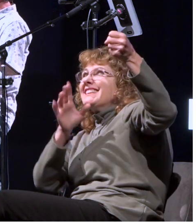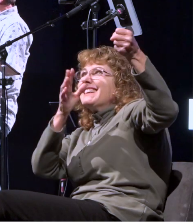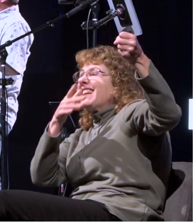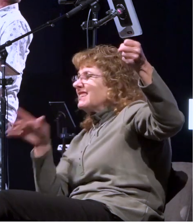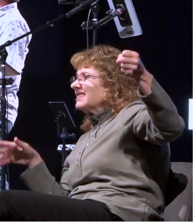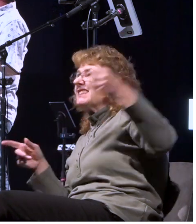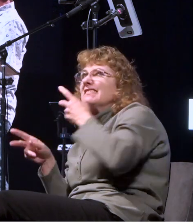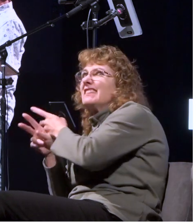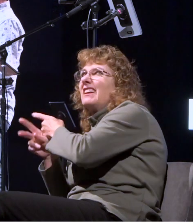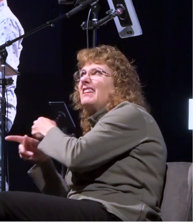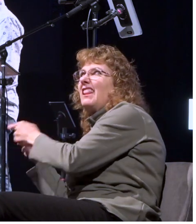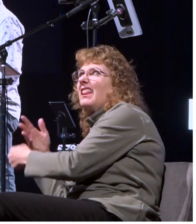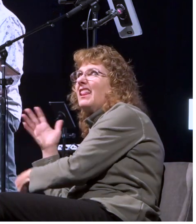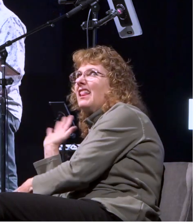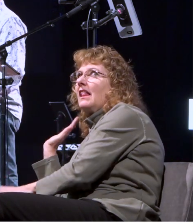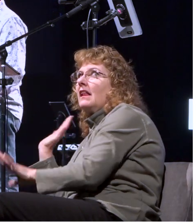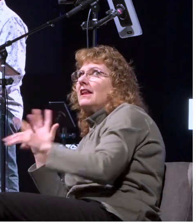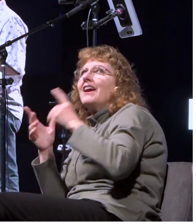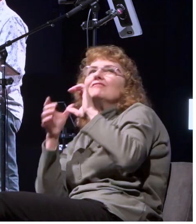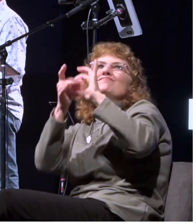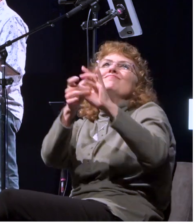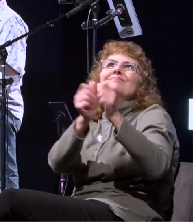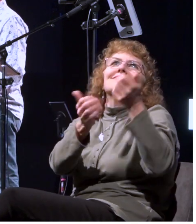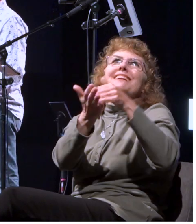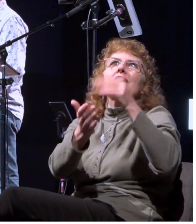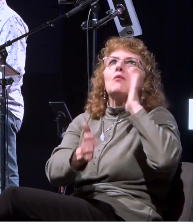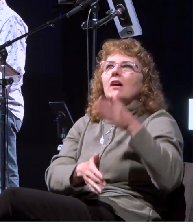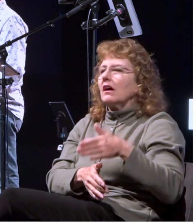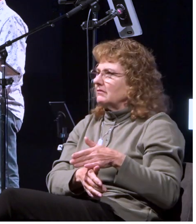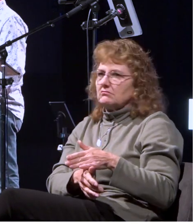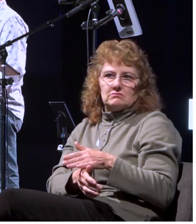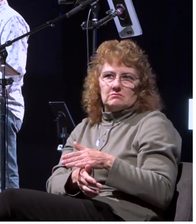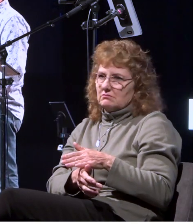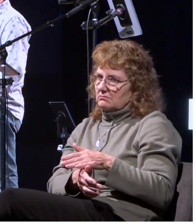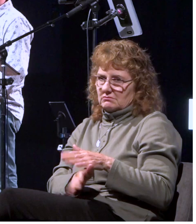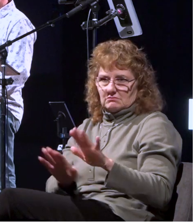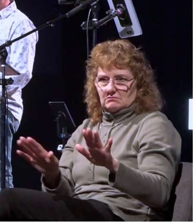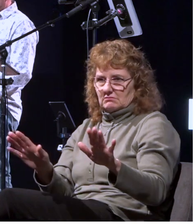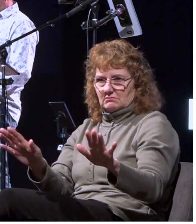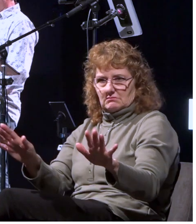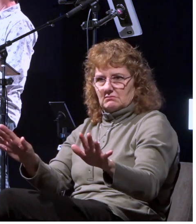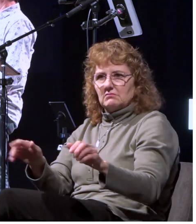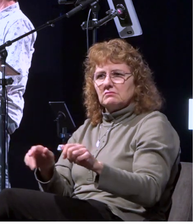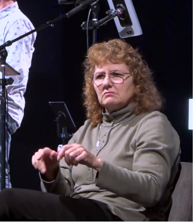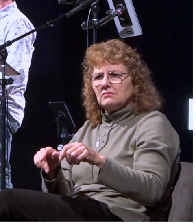and i'll go to serve you again no god's saying i want to work in the midst of your circumstances